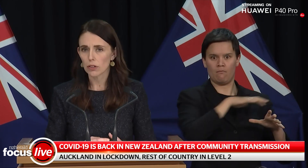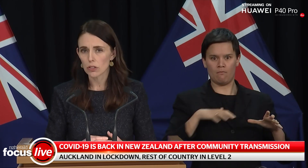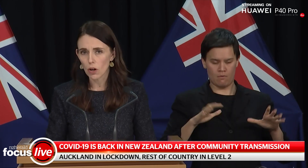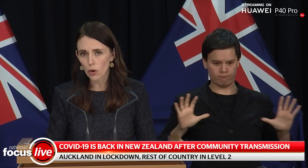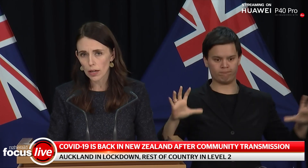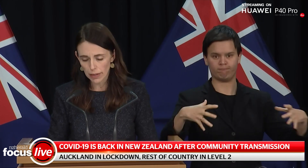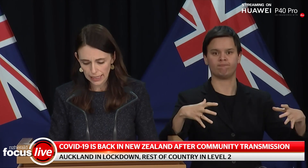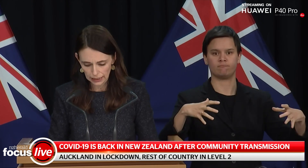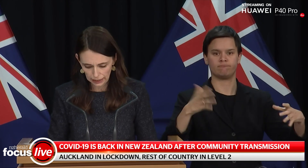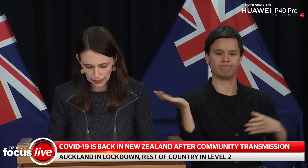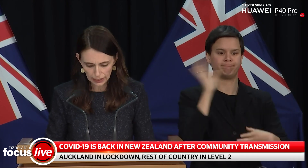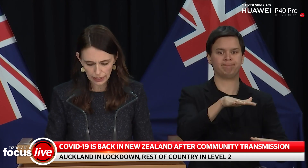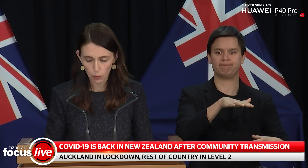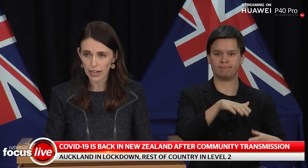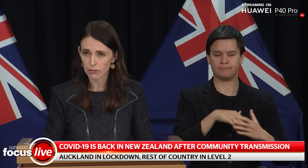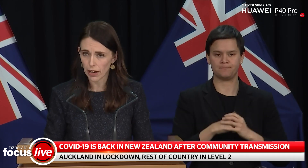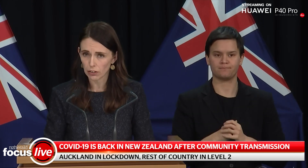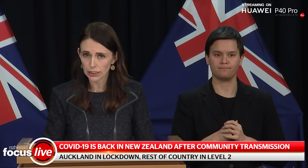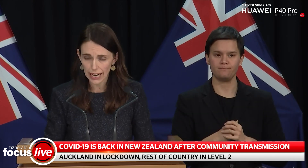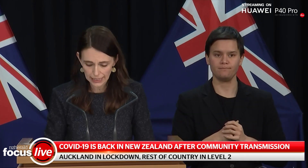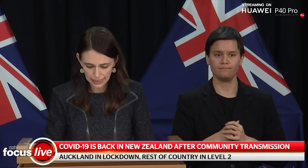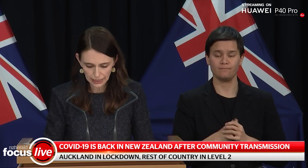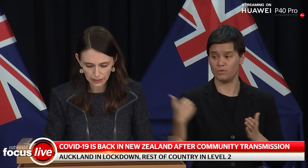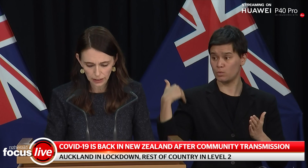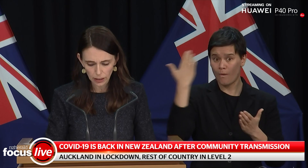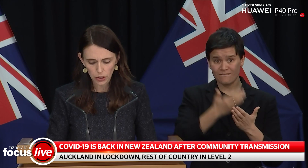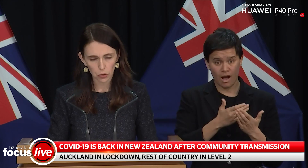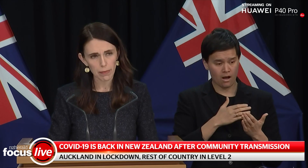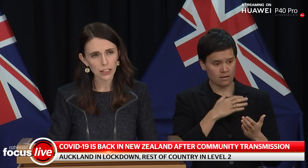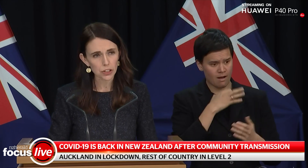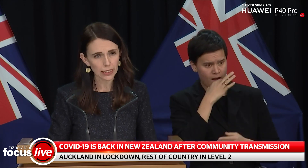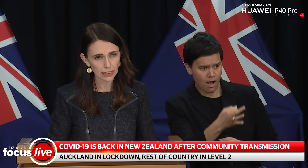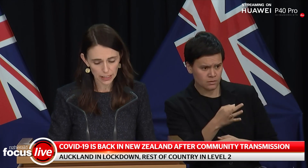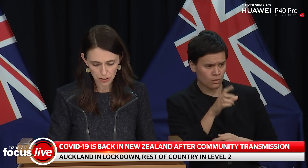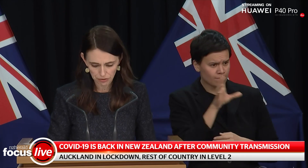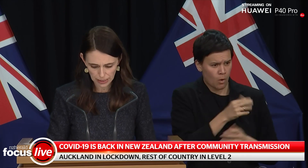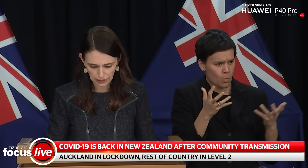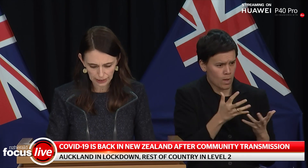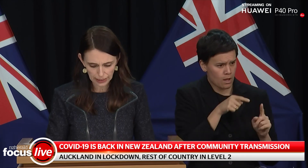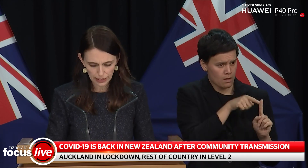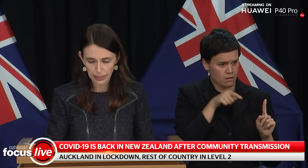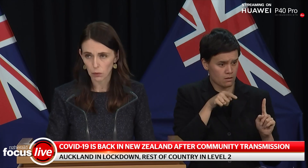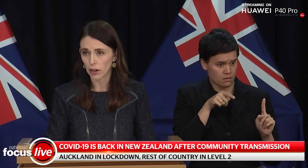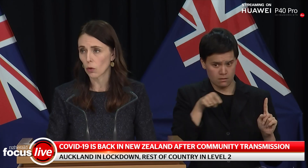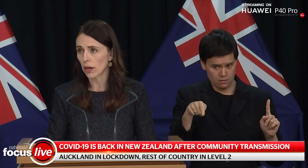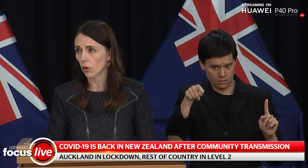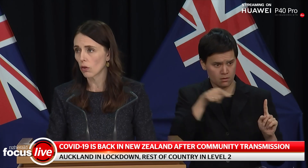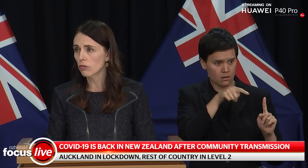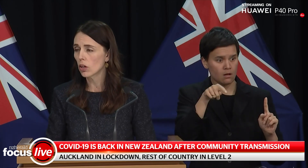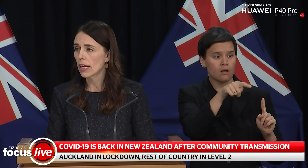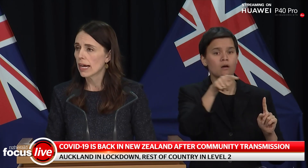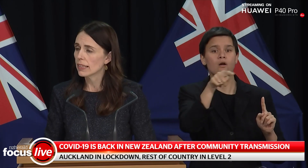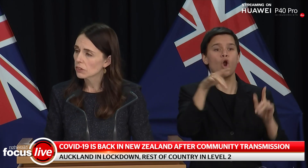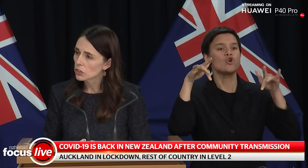There is no immediate link that we have found as yet to a managed isolation facility that we are aware